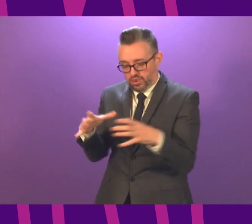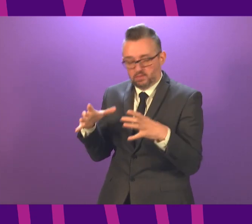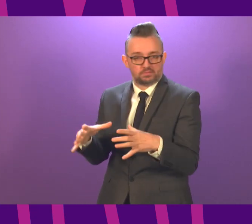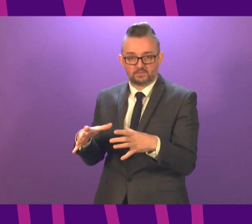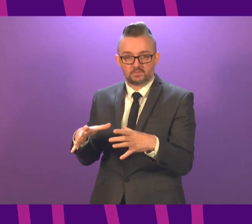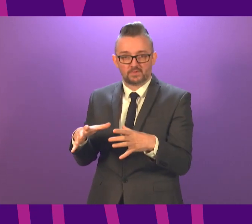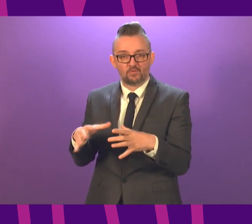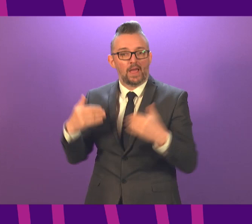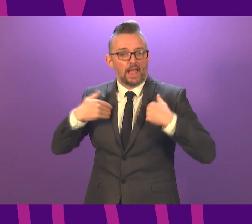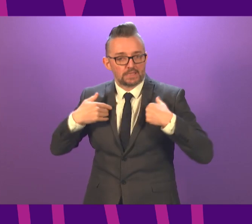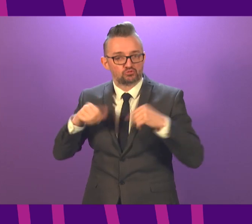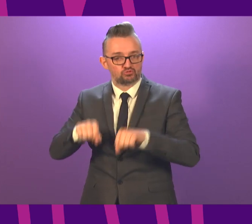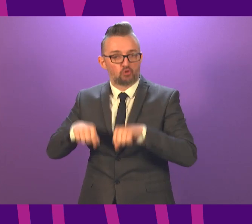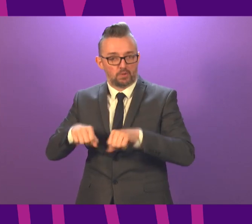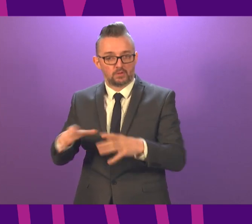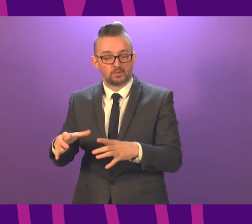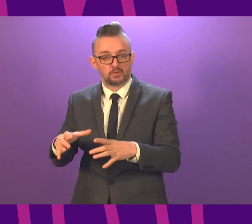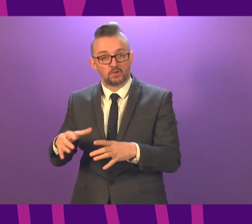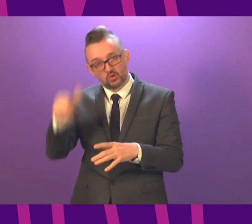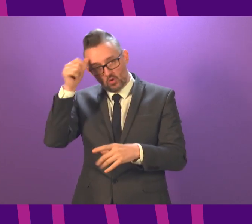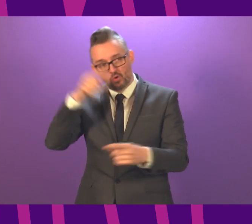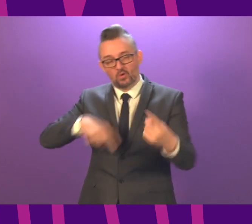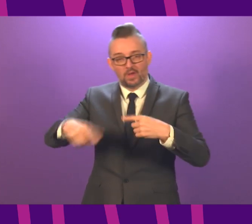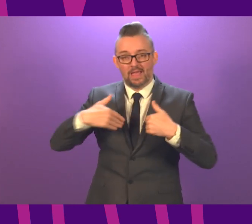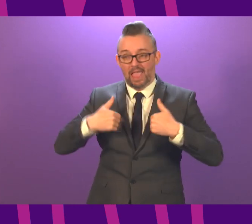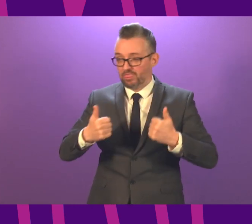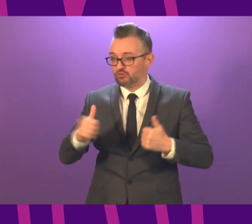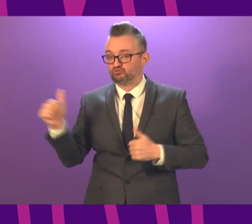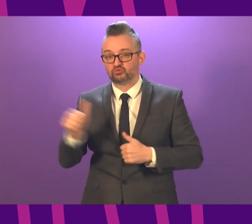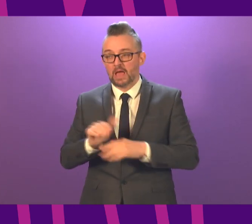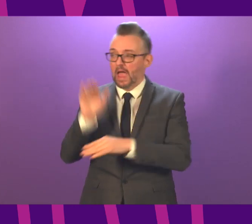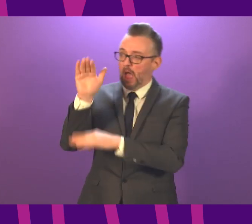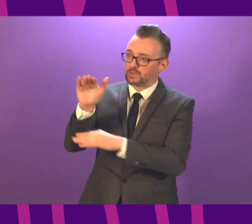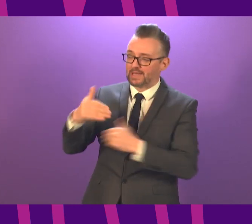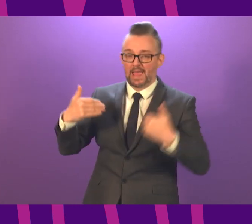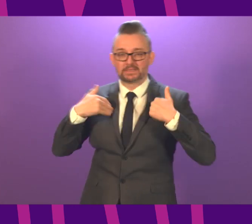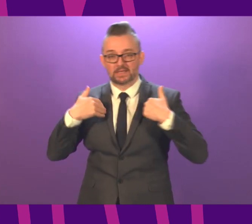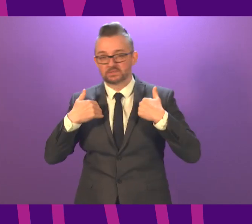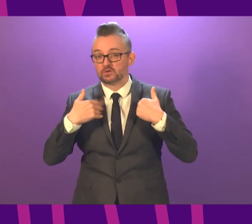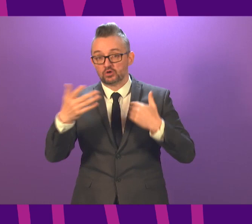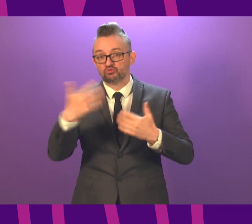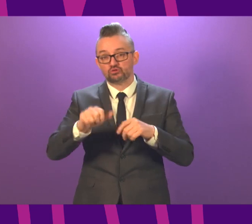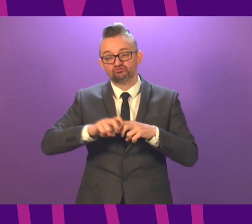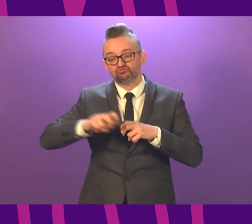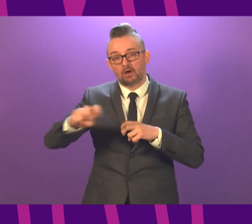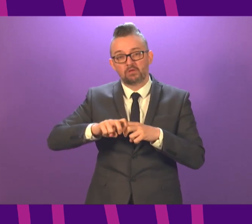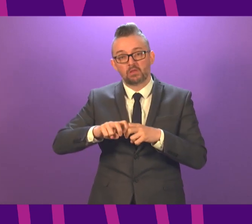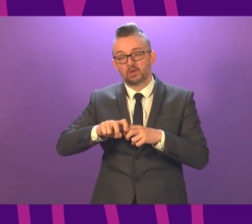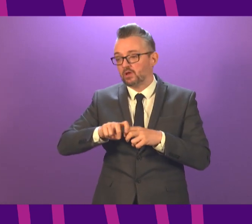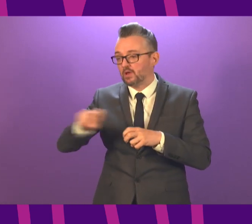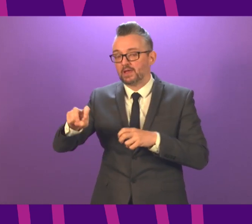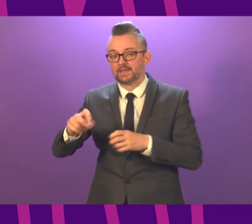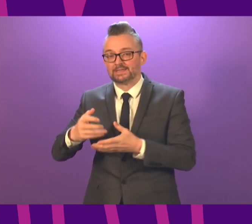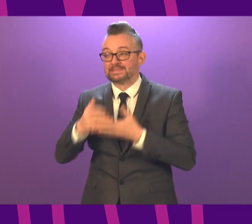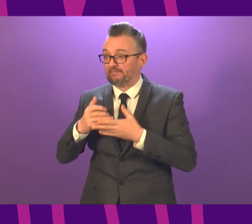possible. And while it's important for everyone's wellbeing that they take exercise outdoors, people should travel only locally to get to a